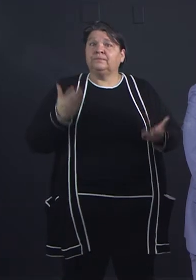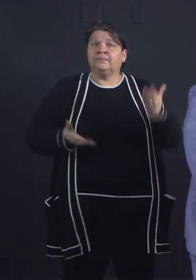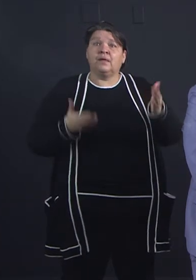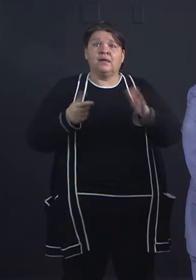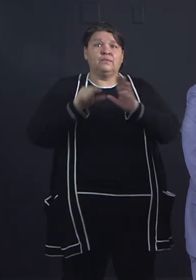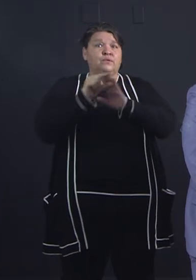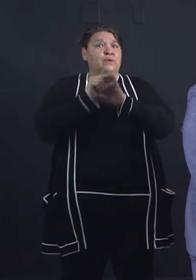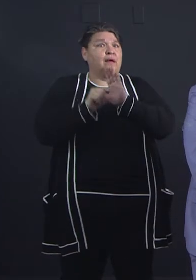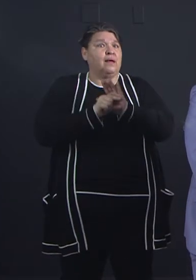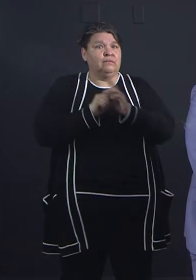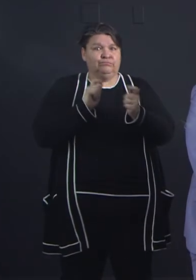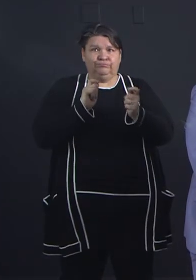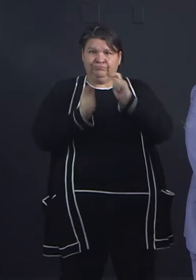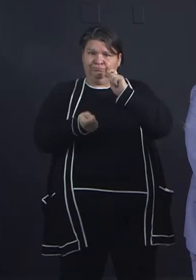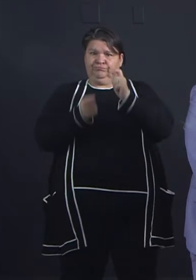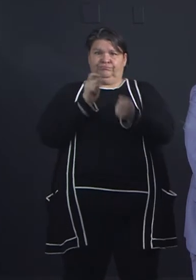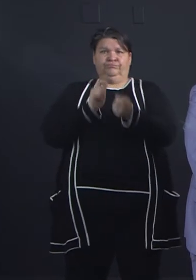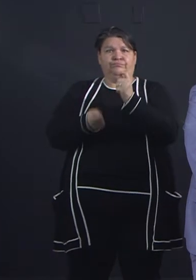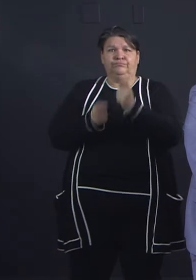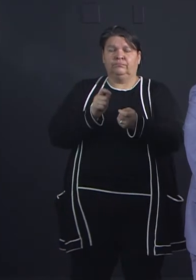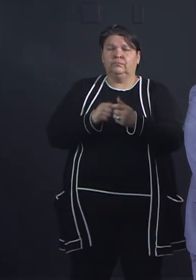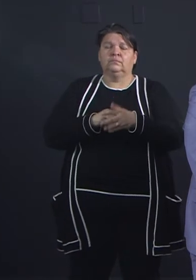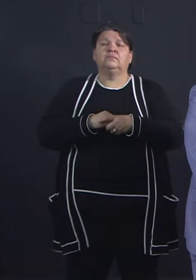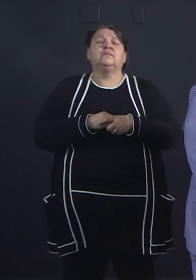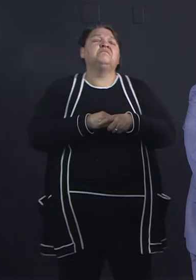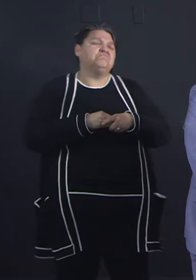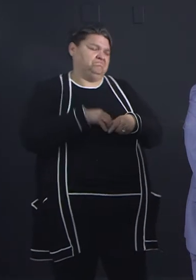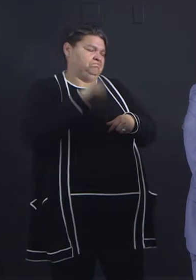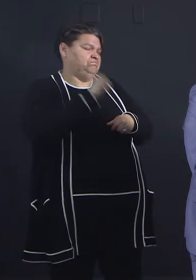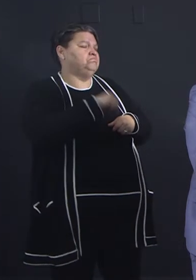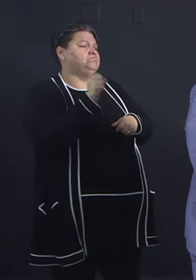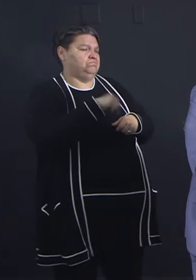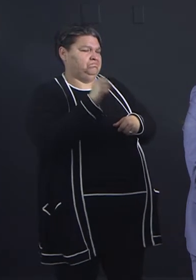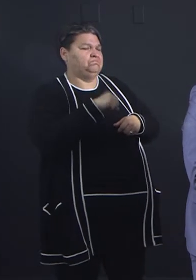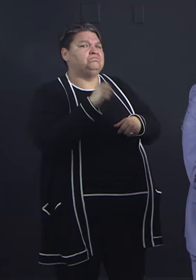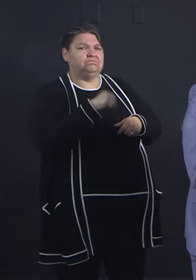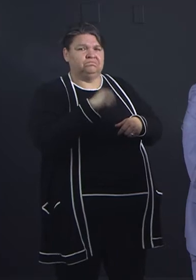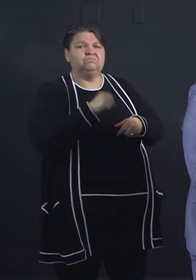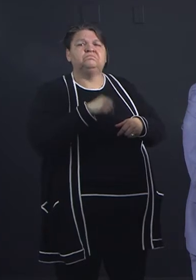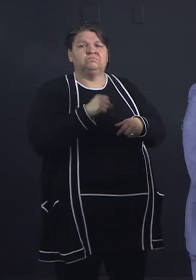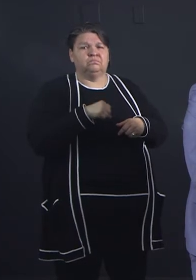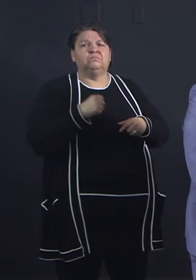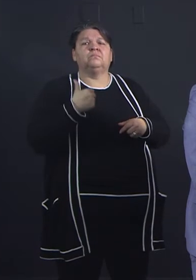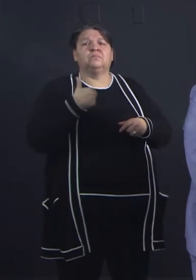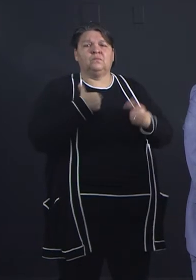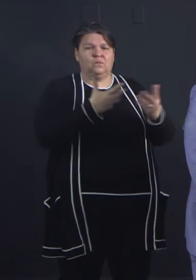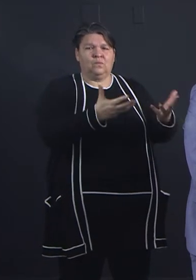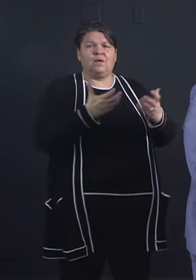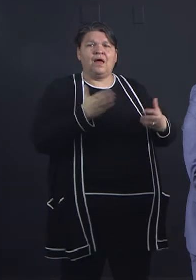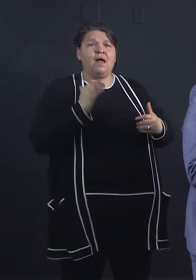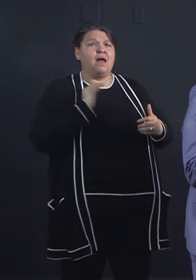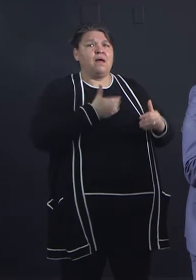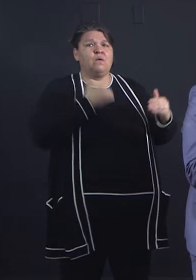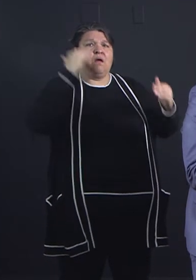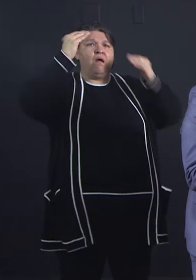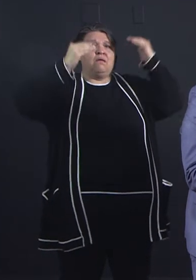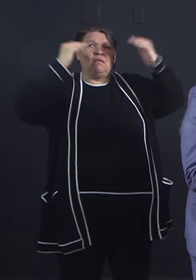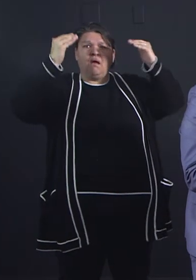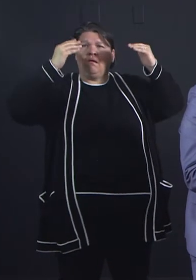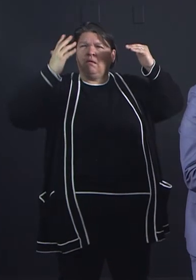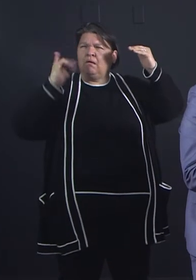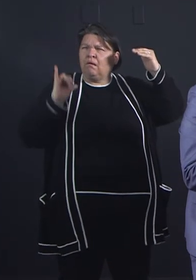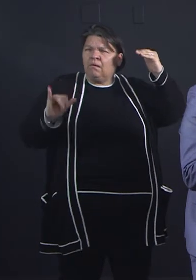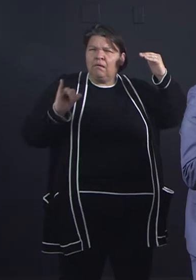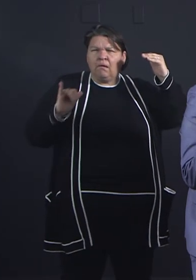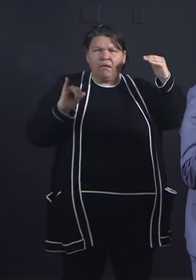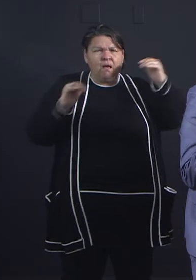We always talk about in education that we want our students and our adults to be lifelong learners. Well, here's an opportunity